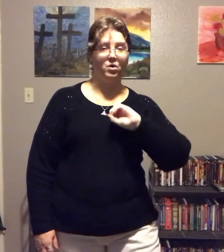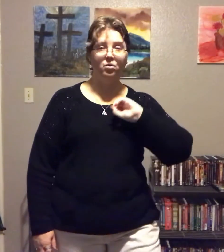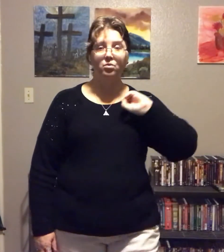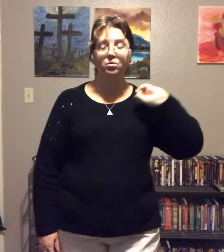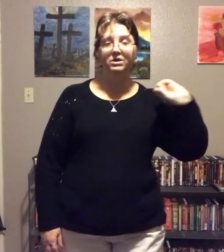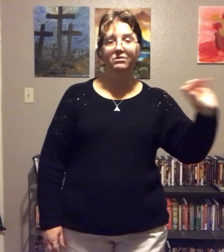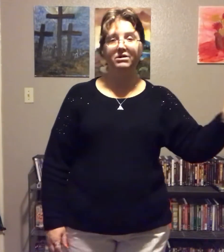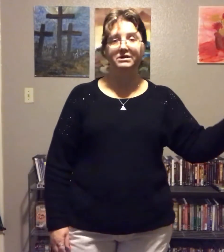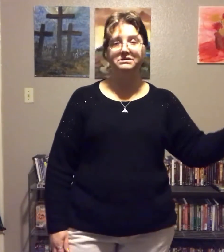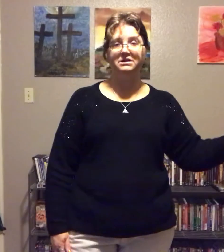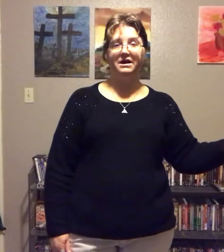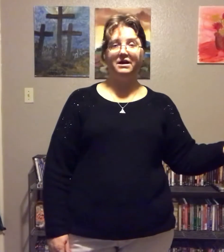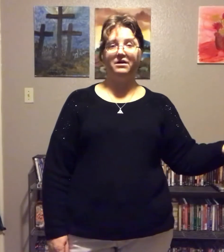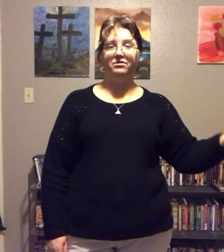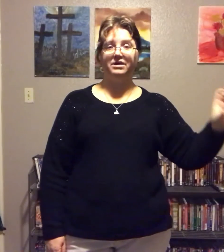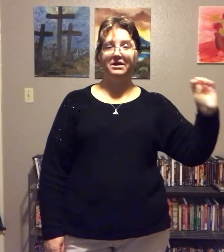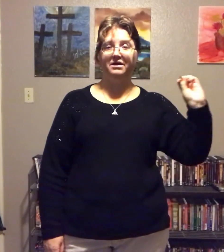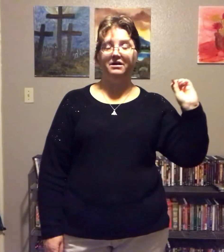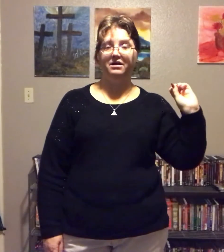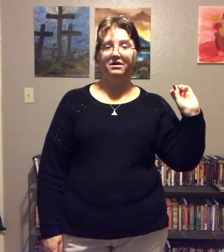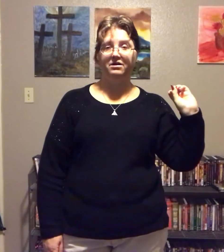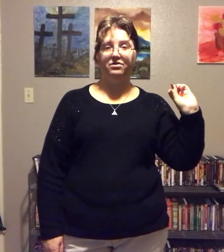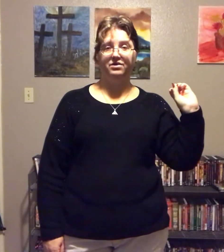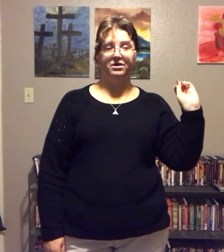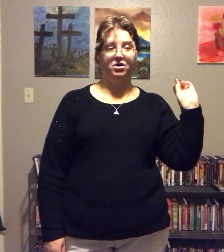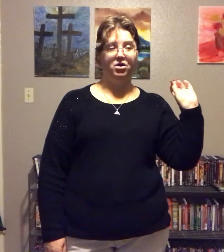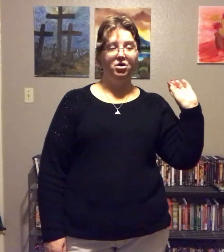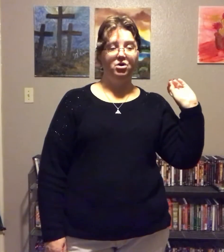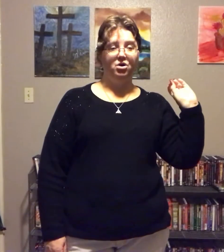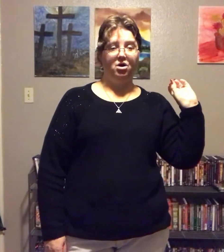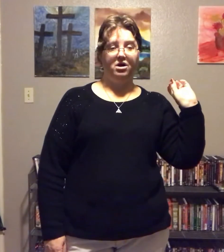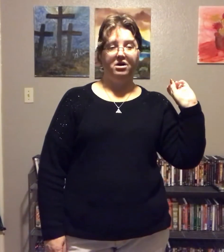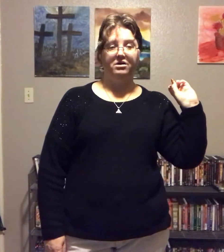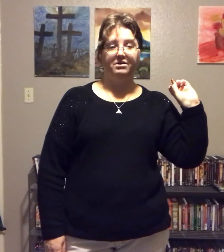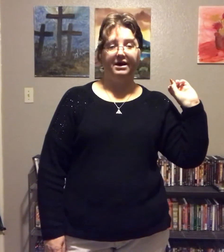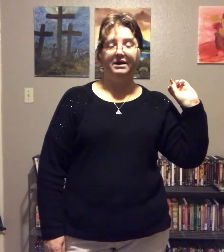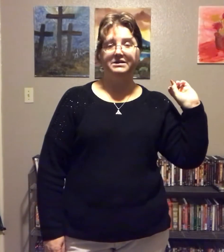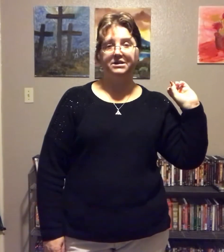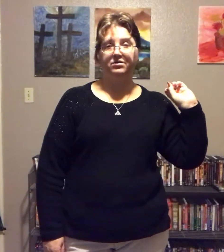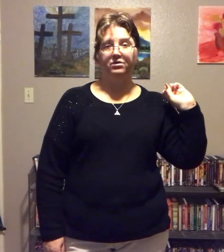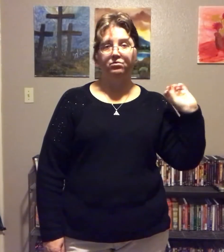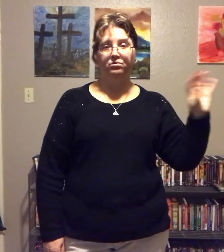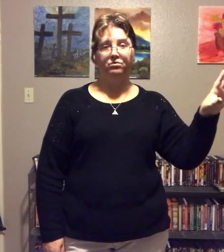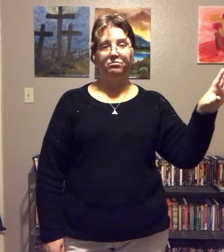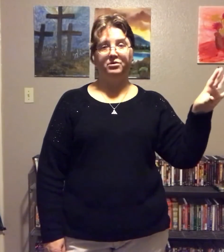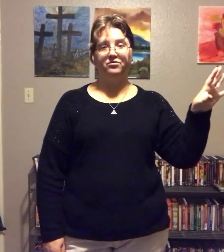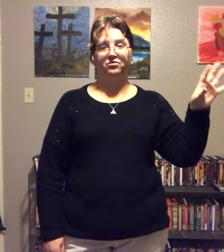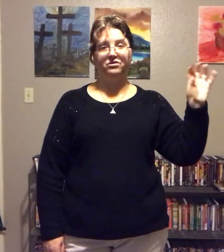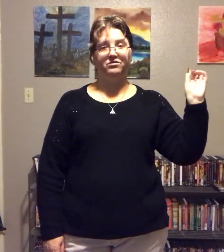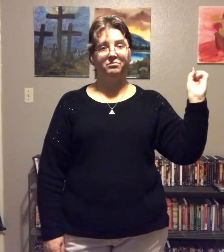Only what is allowed in the dietary rule book for this